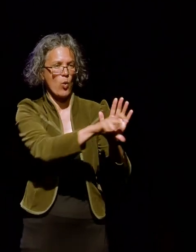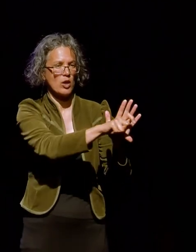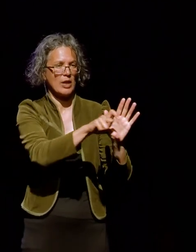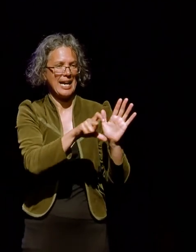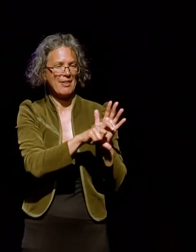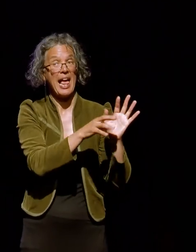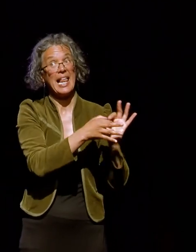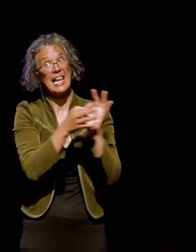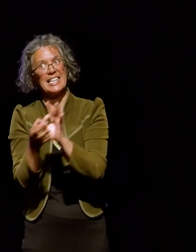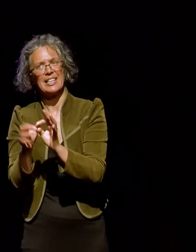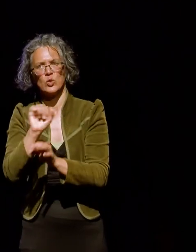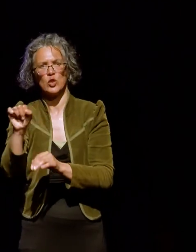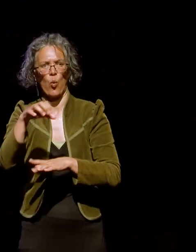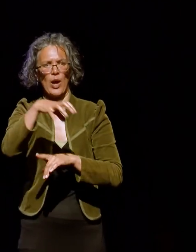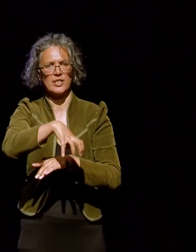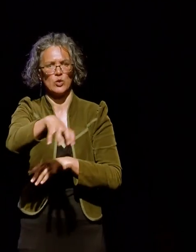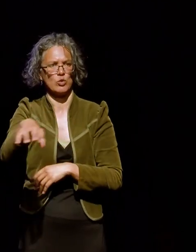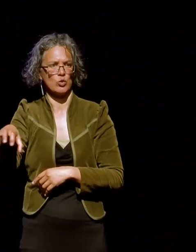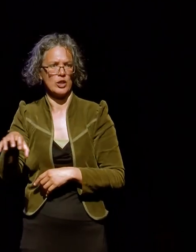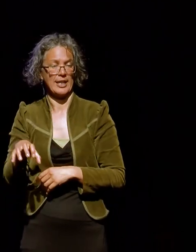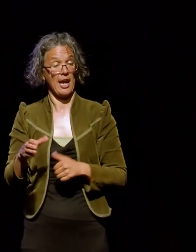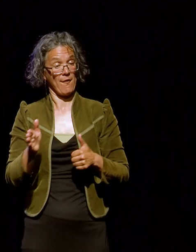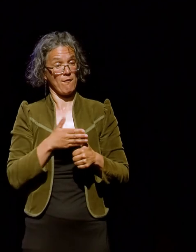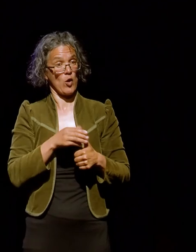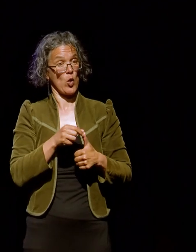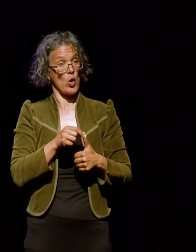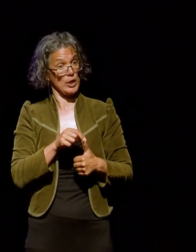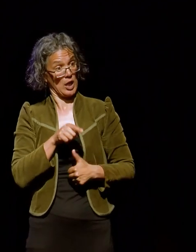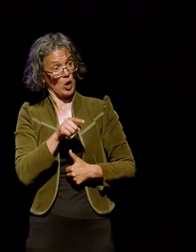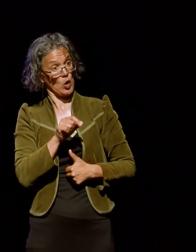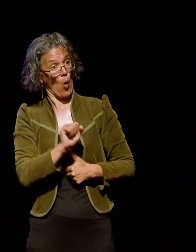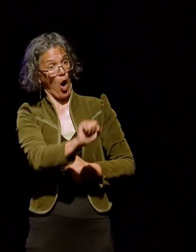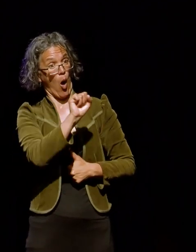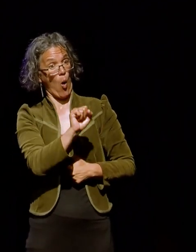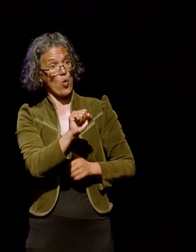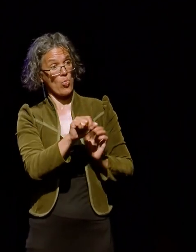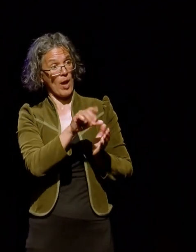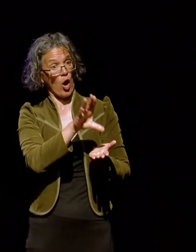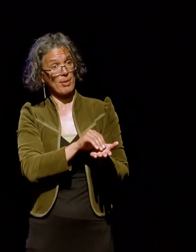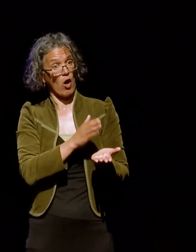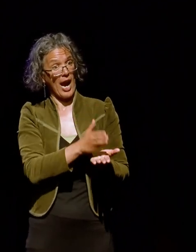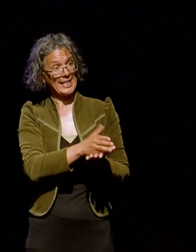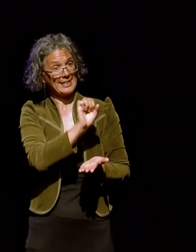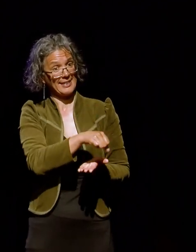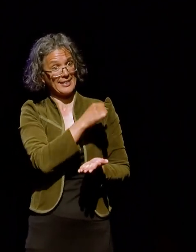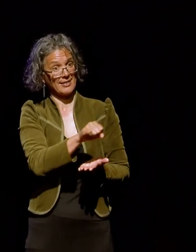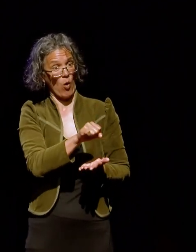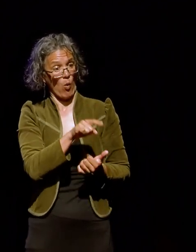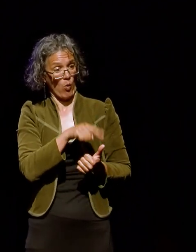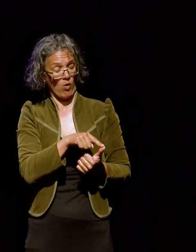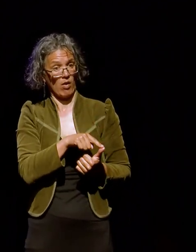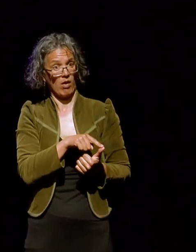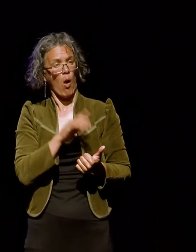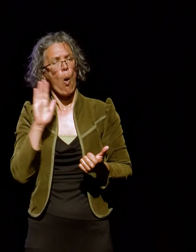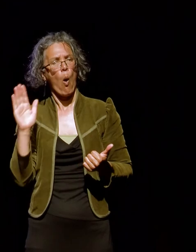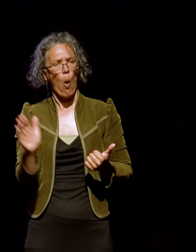institutions. The first thing to note is, do you own the copyright in that work? All copyright licences, including